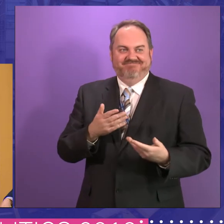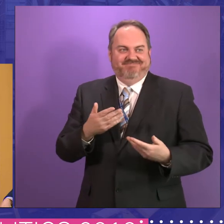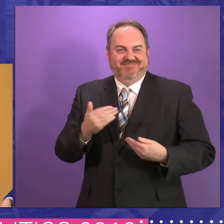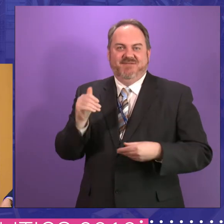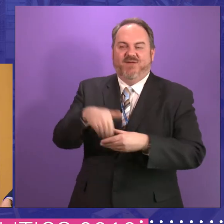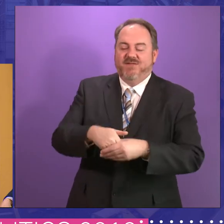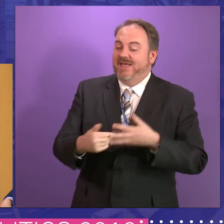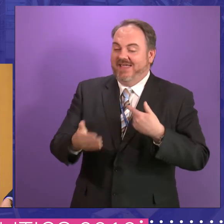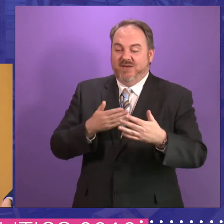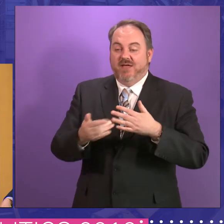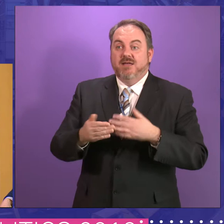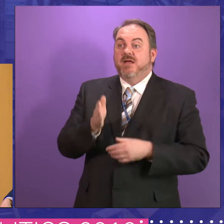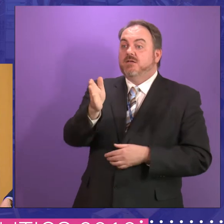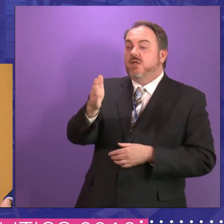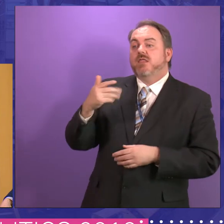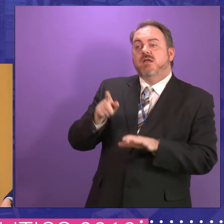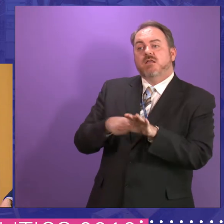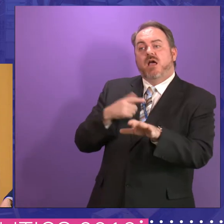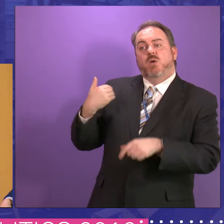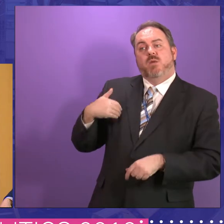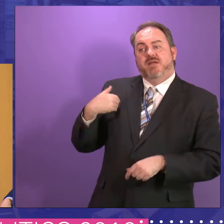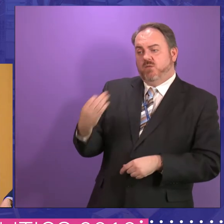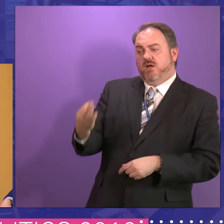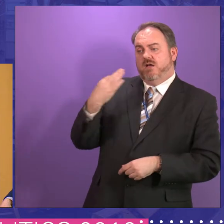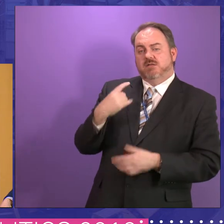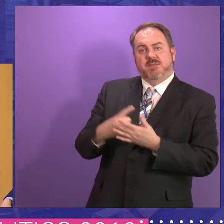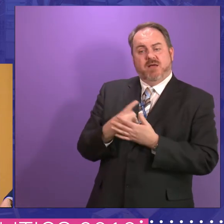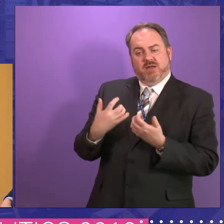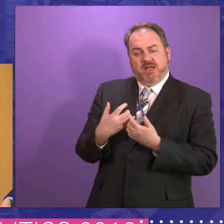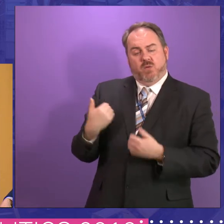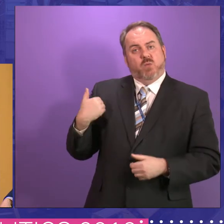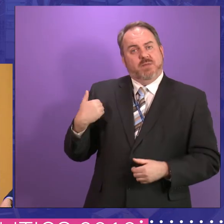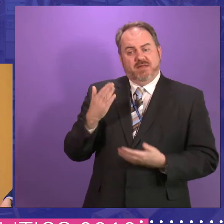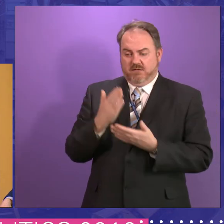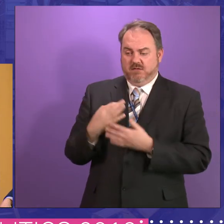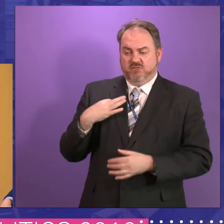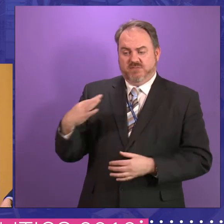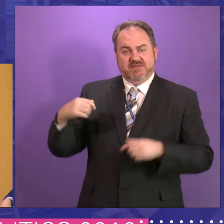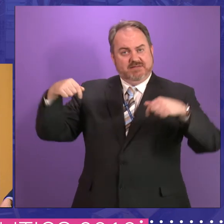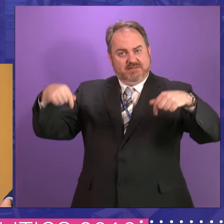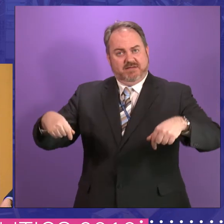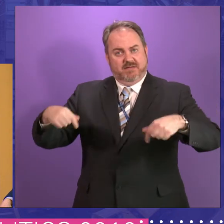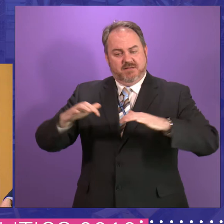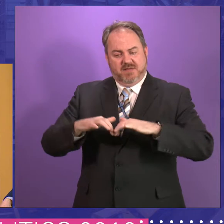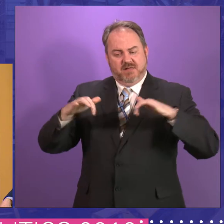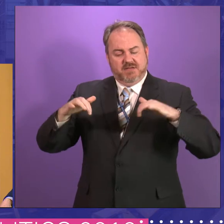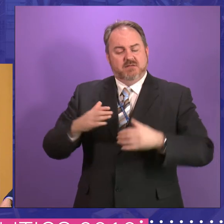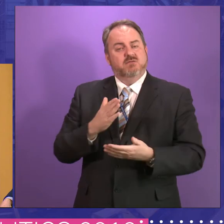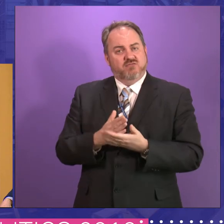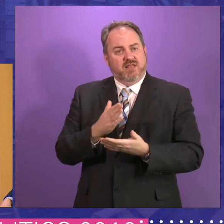If I may go to the young lady, first of all, about women's representation. I mean, whole, one of the founding